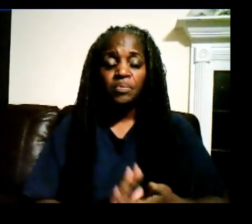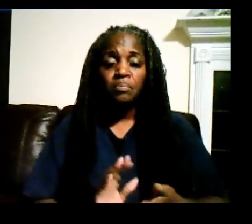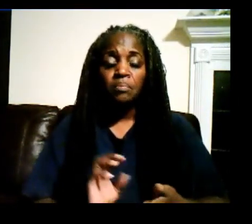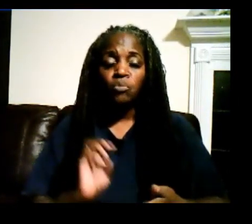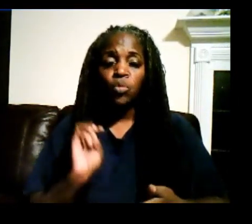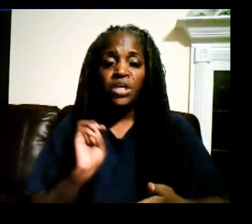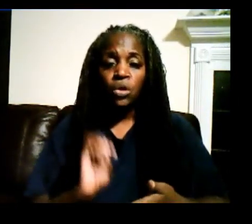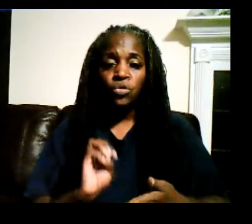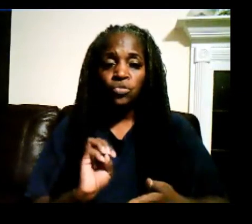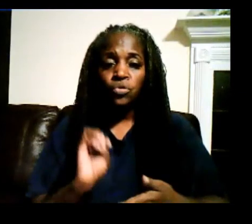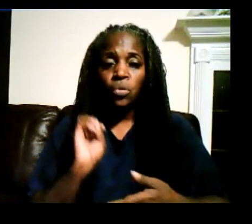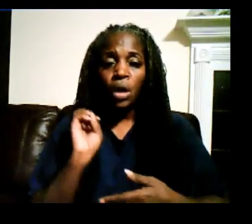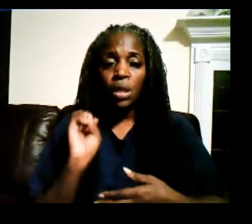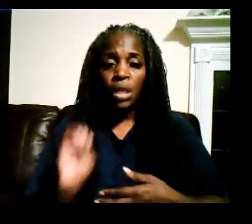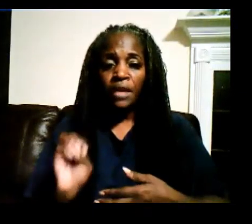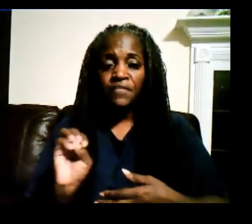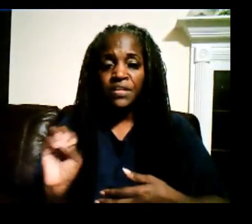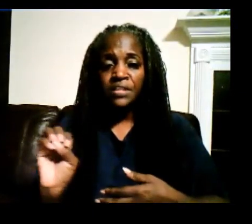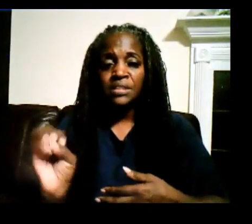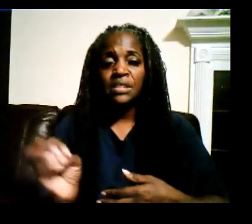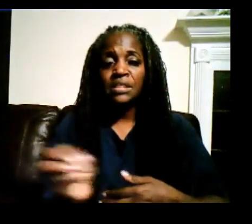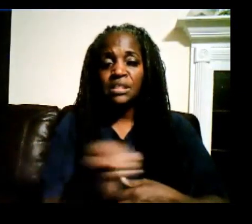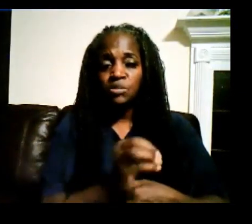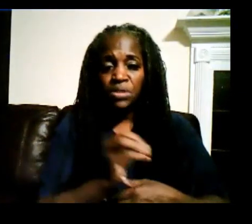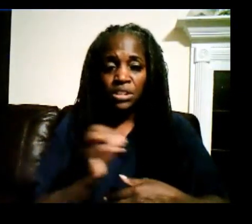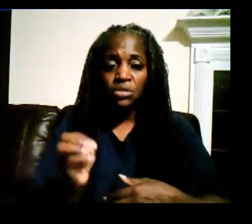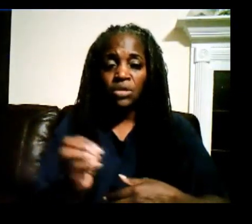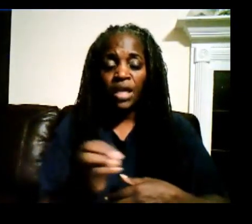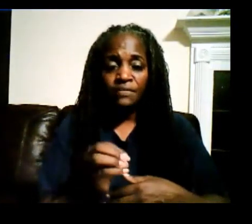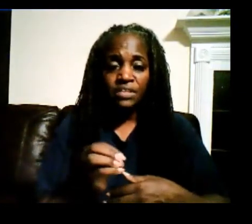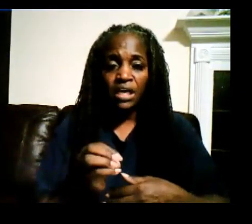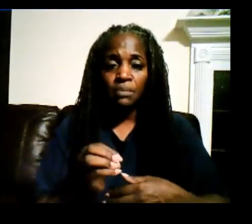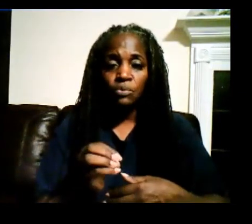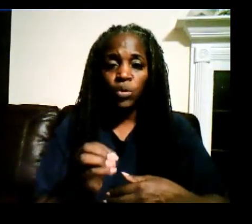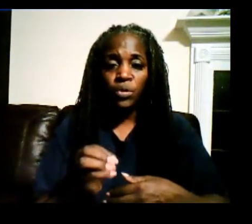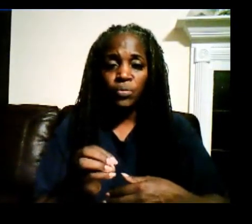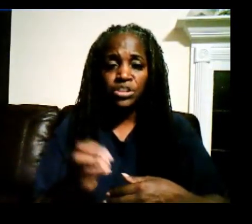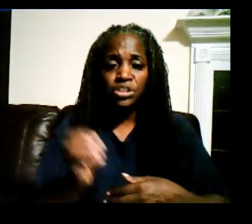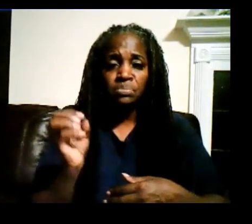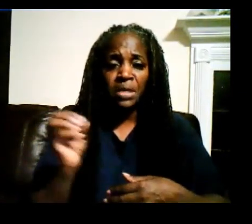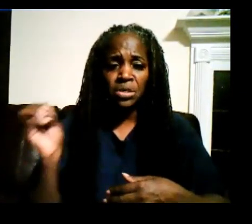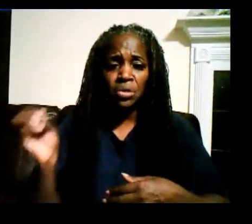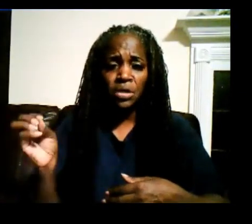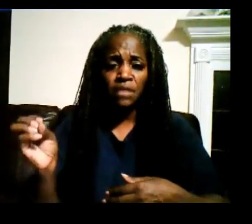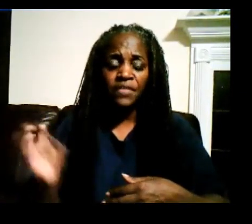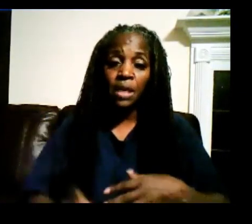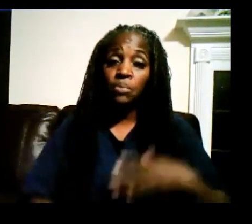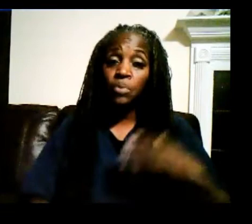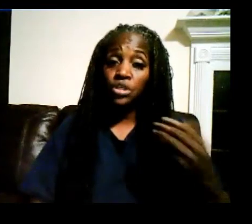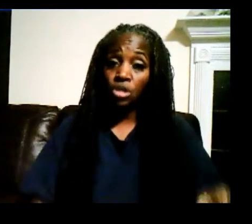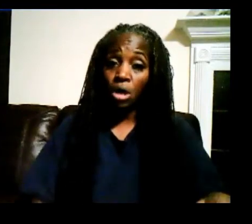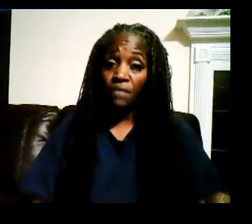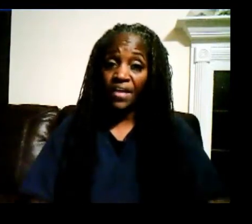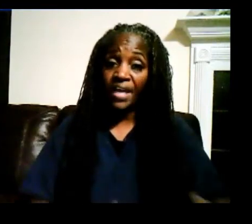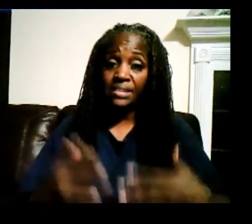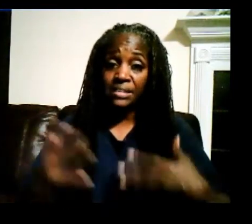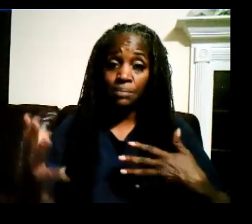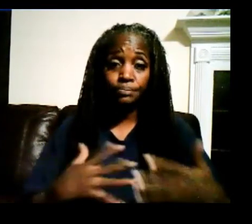We go through a lot of events in this particular lifetime where we just make note of it and brush it off as some